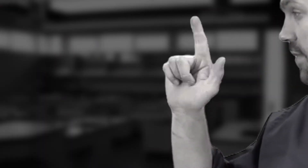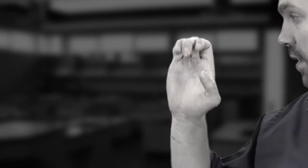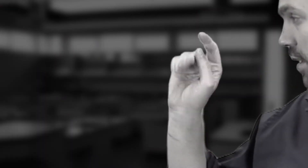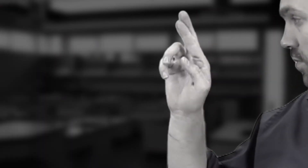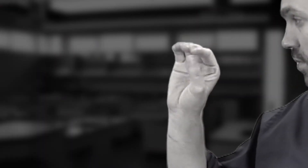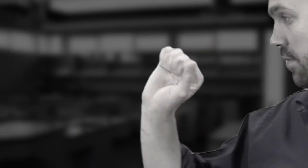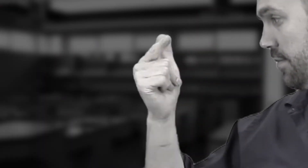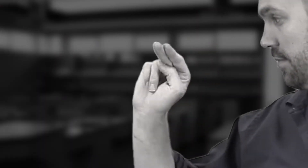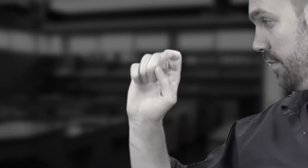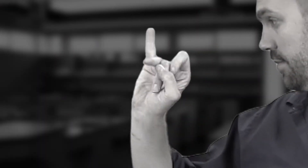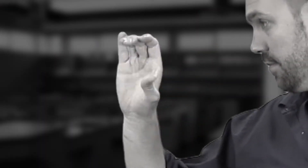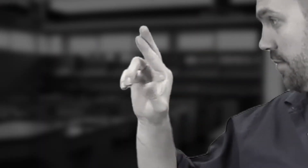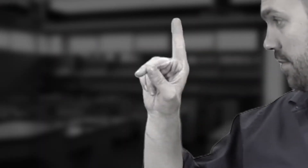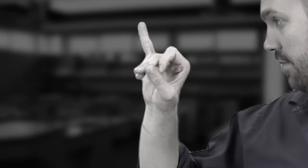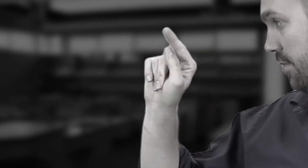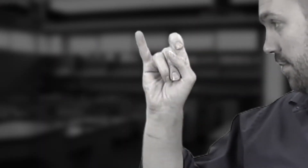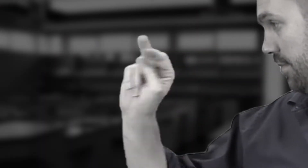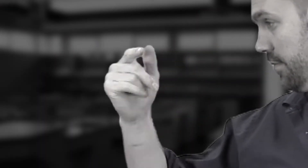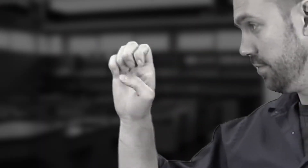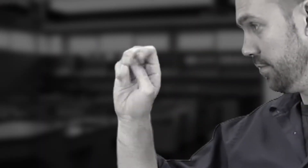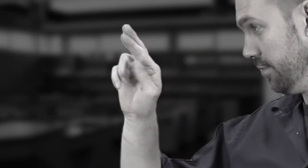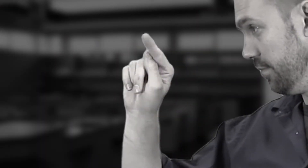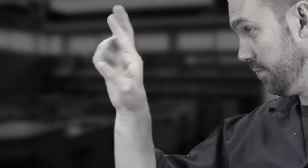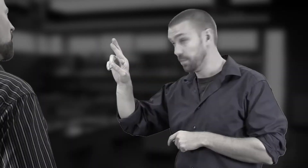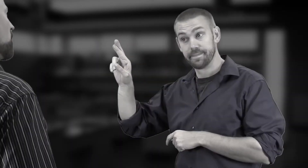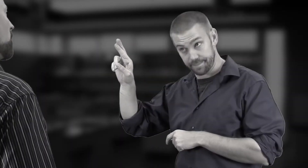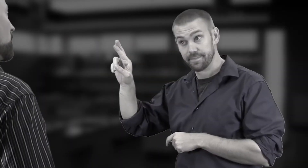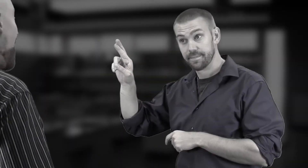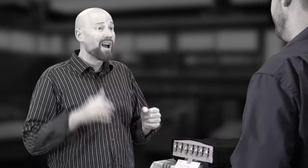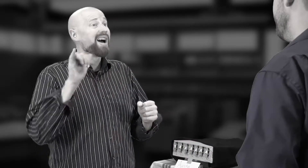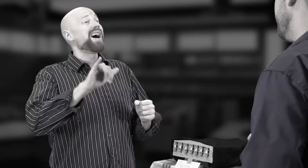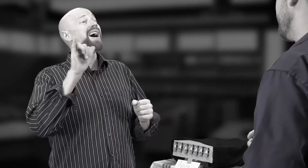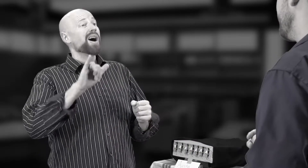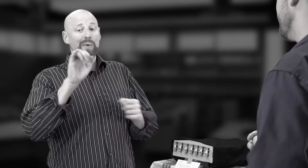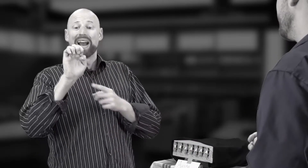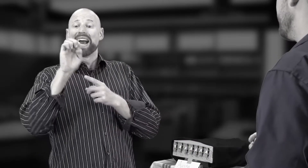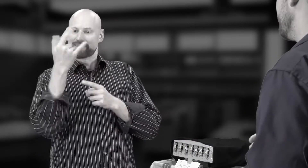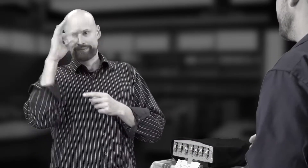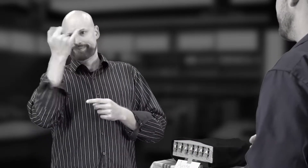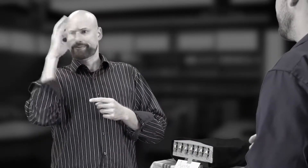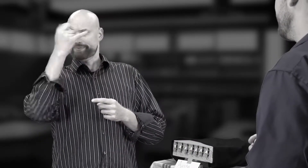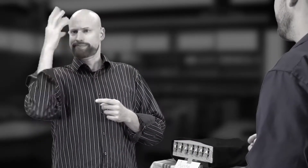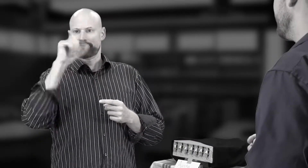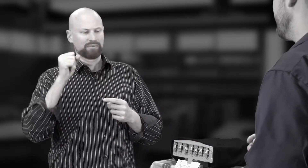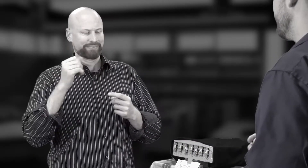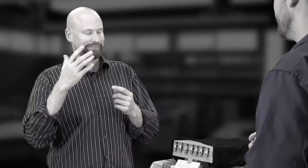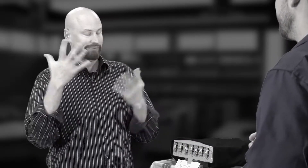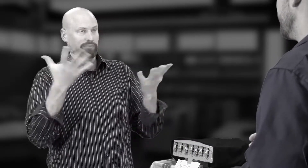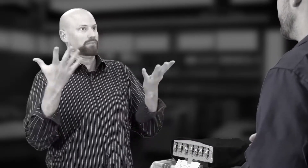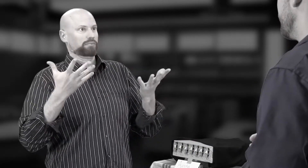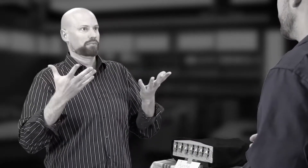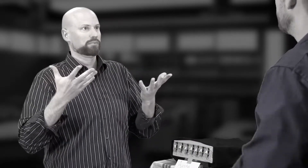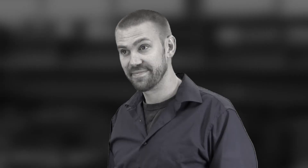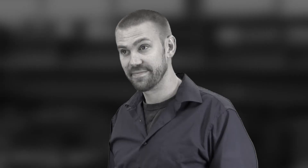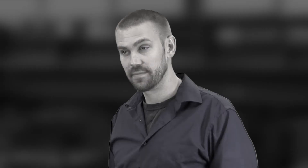is an electromagnetic radiation generator. Okay. Oh, and I love... What is that?